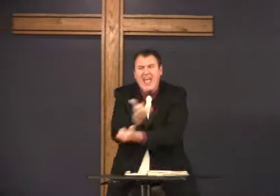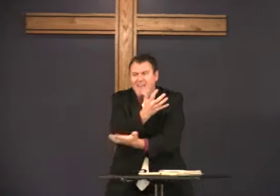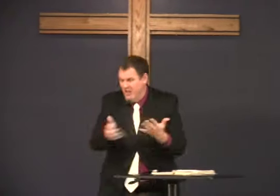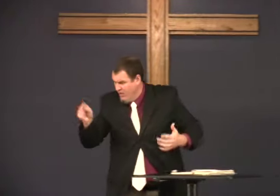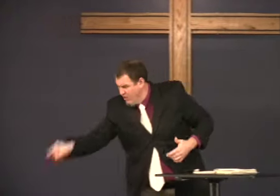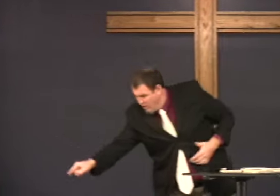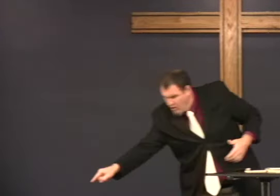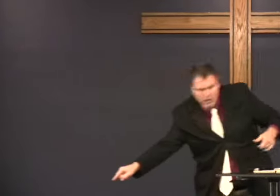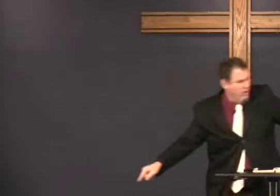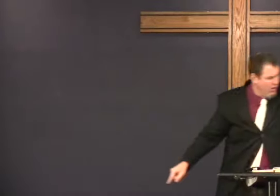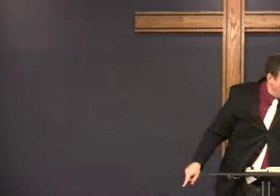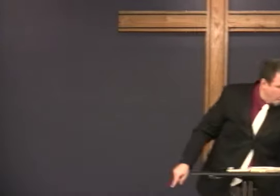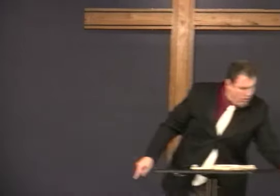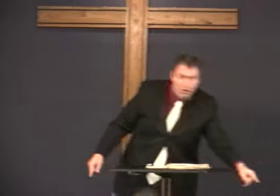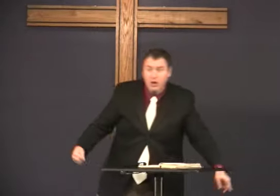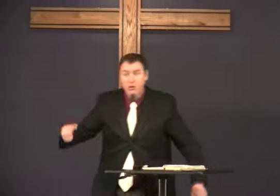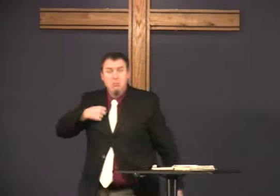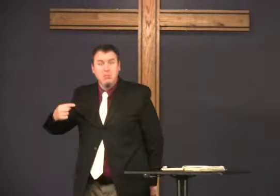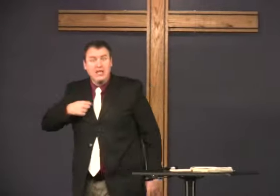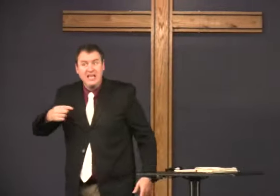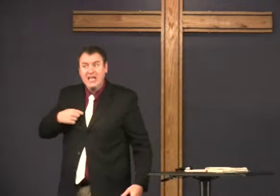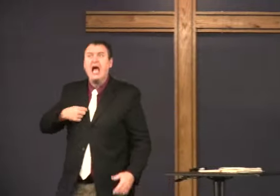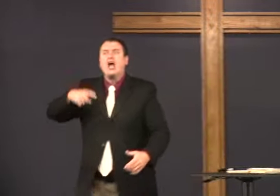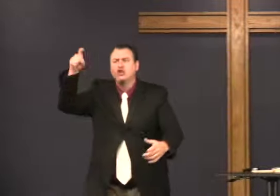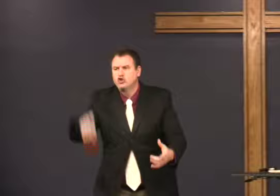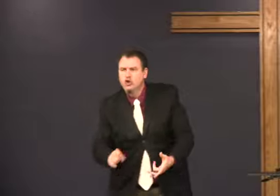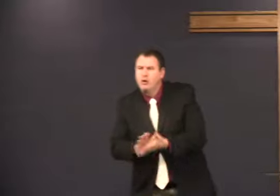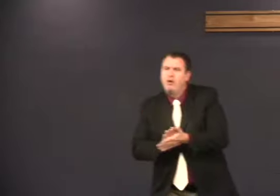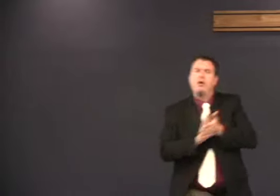Notice. Everything. Is the opposite.